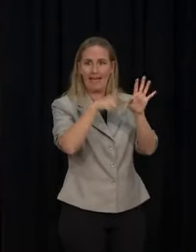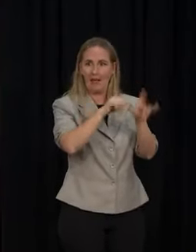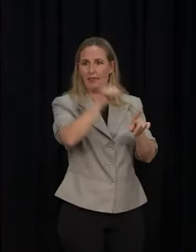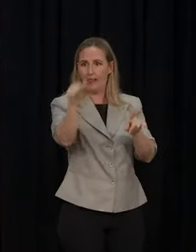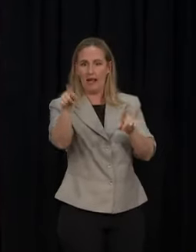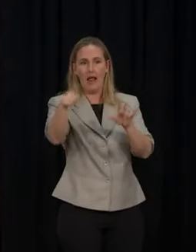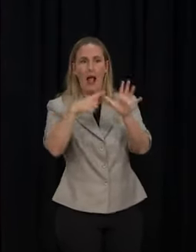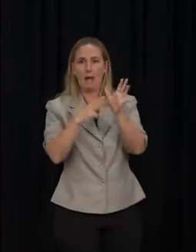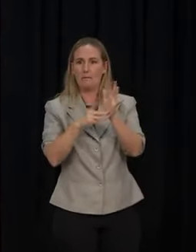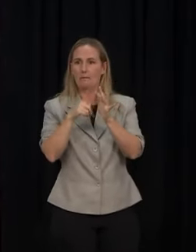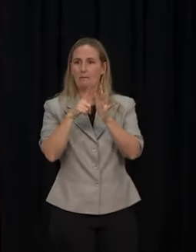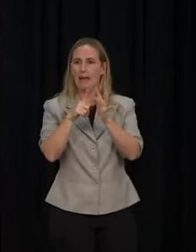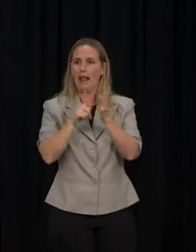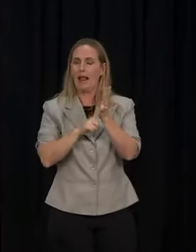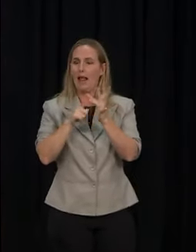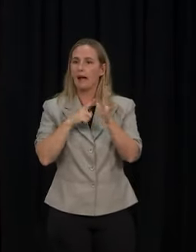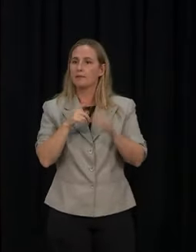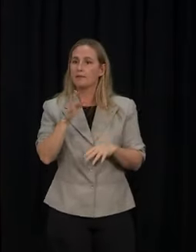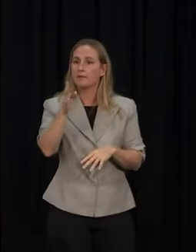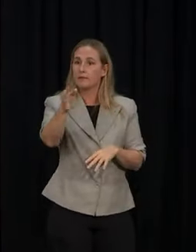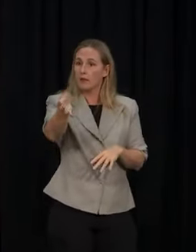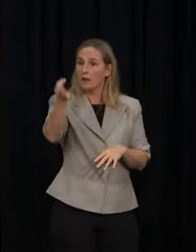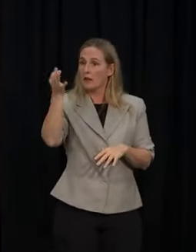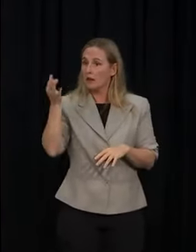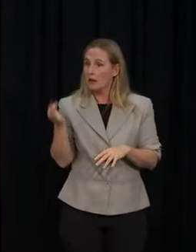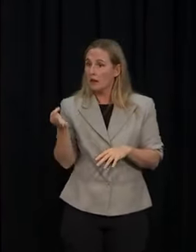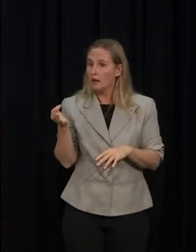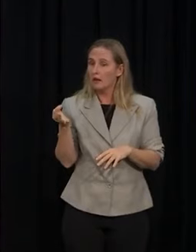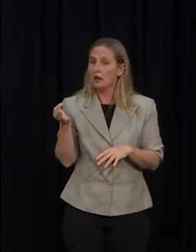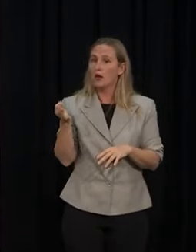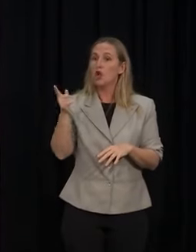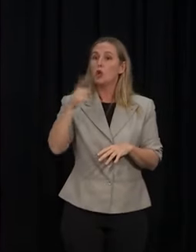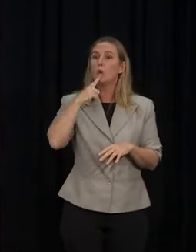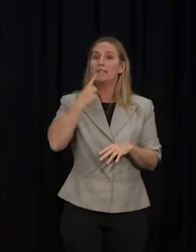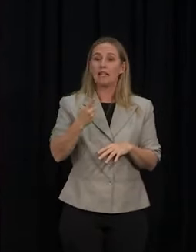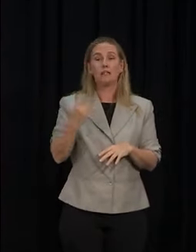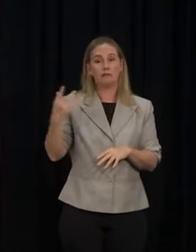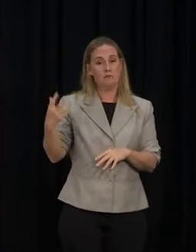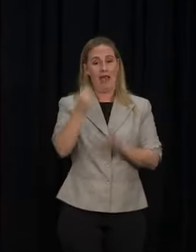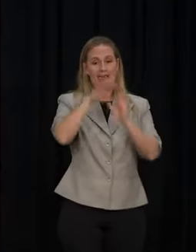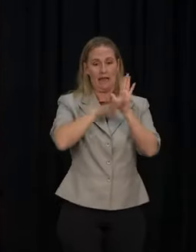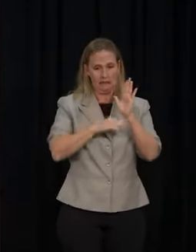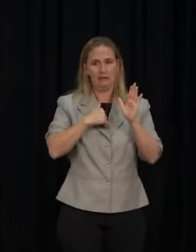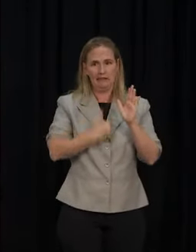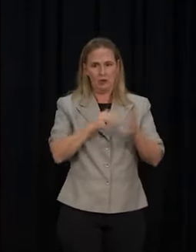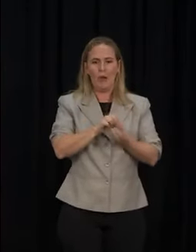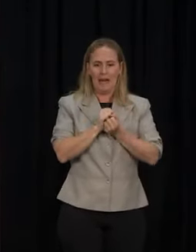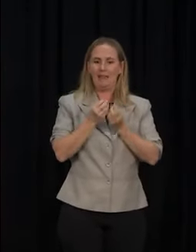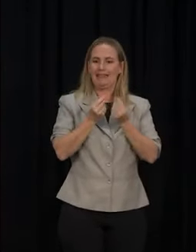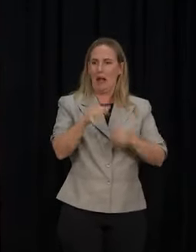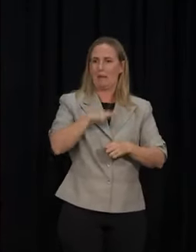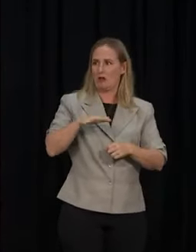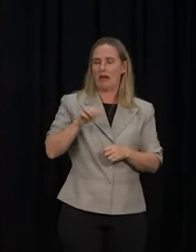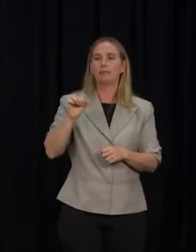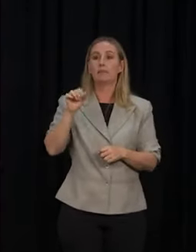Prime Minister, said that mandates will remain important in some areas. some areas. So will that be healthcare? What about in schools? Yes.